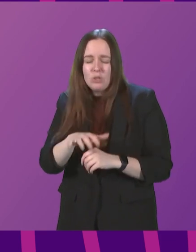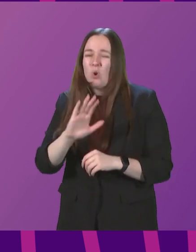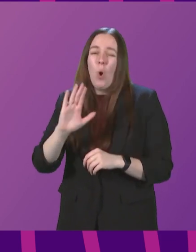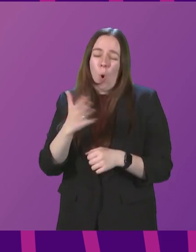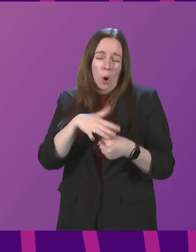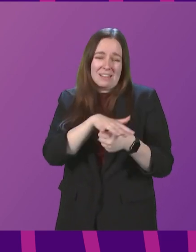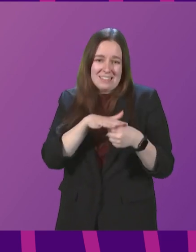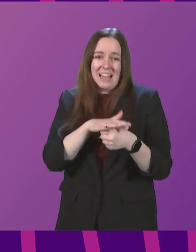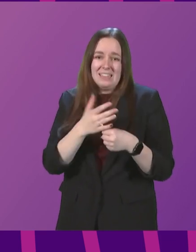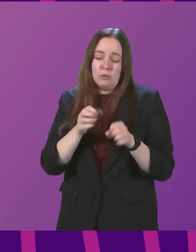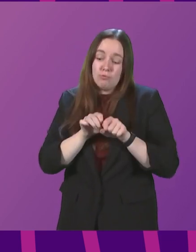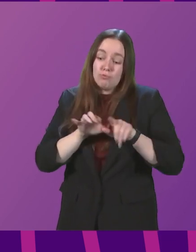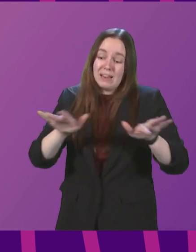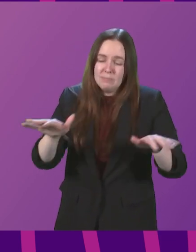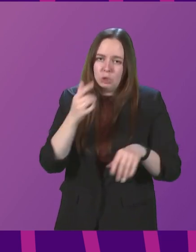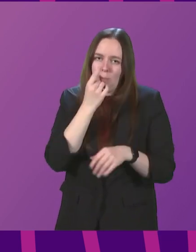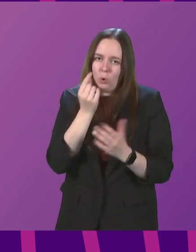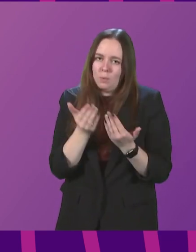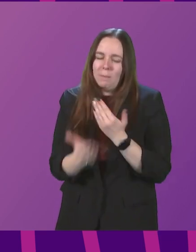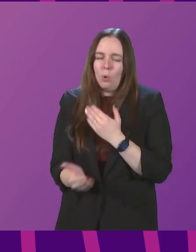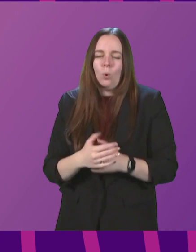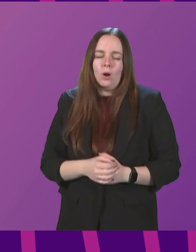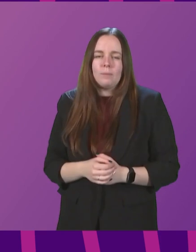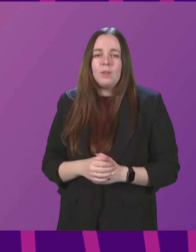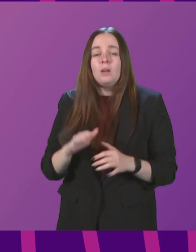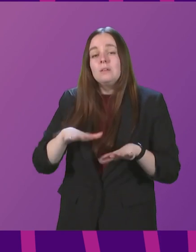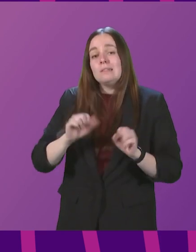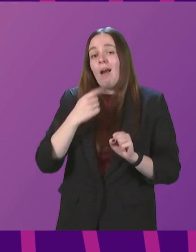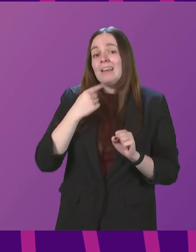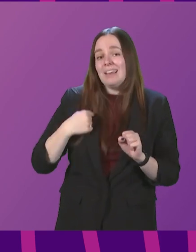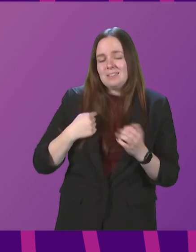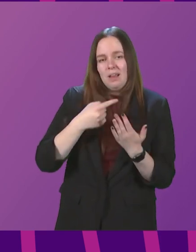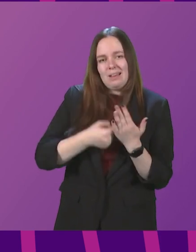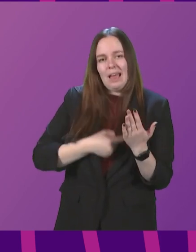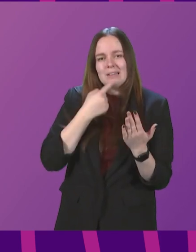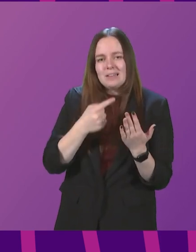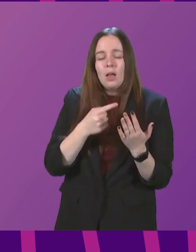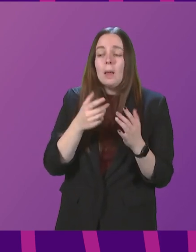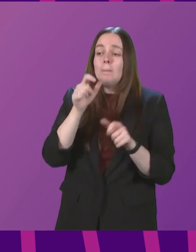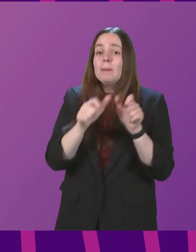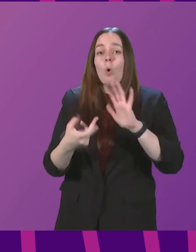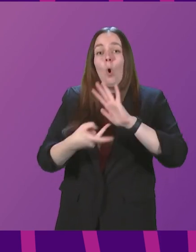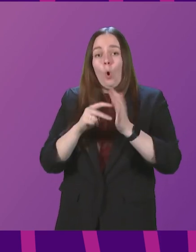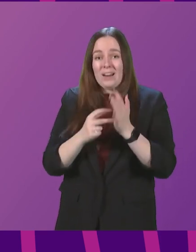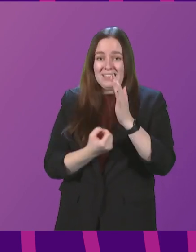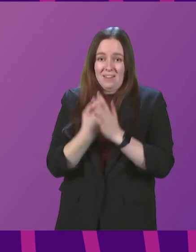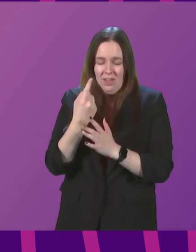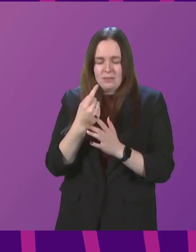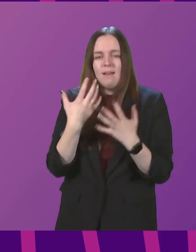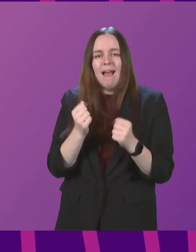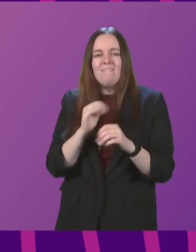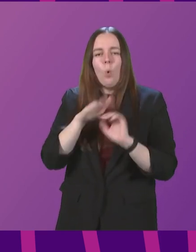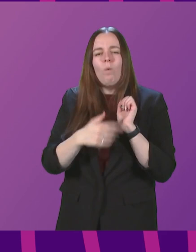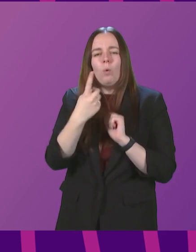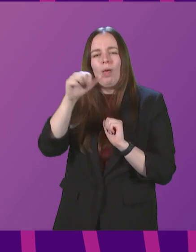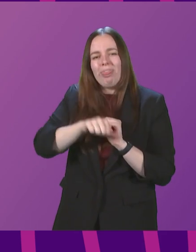risks can be higher. As of yesterday, guidance stipulates that organisers of events with 1,000 or more